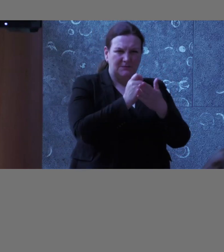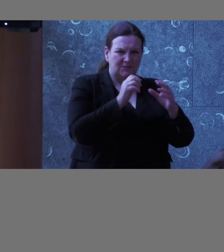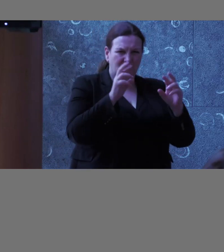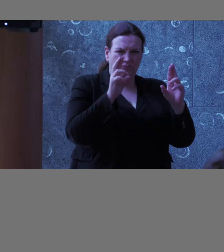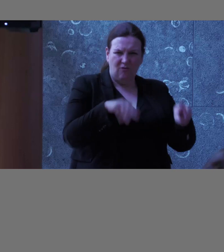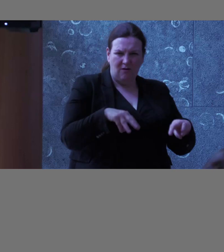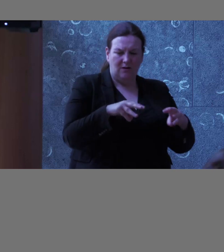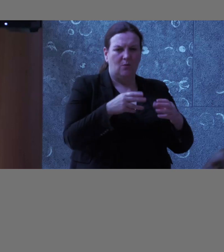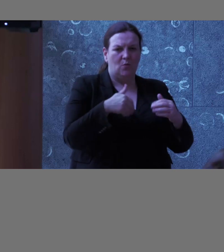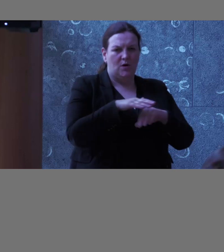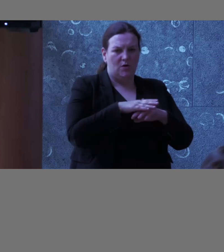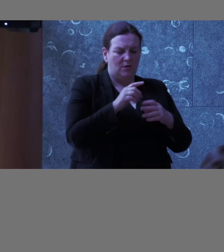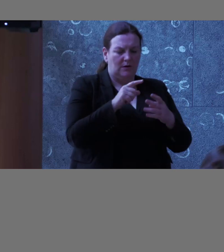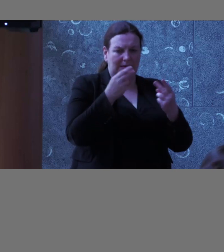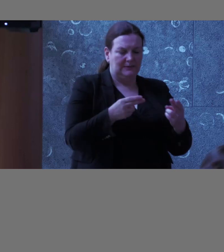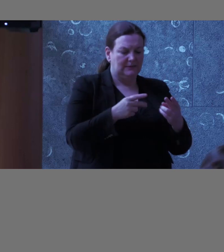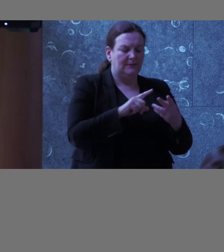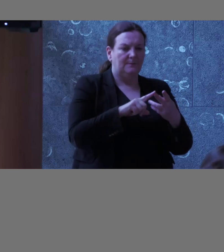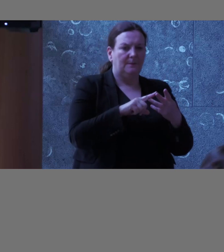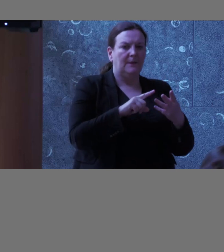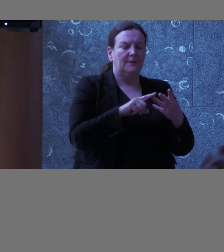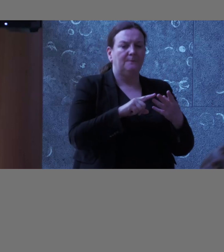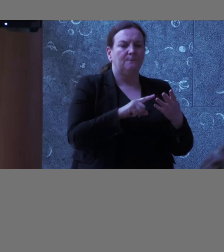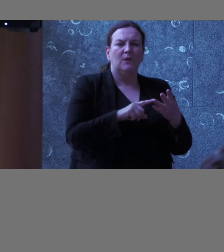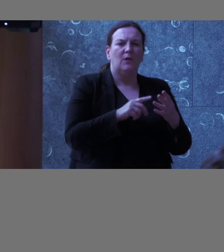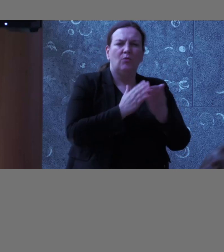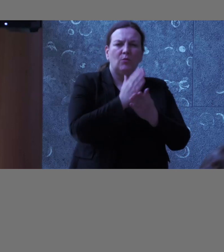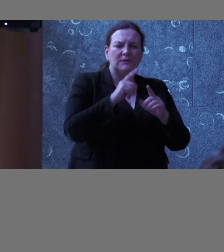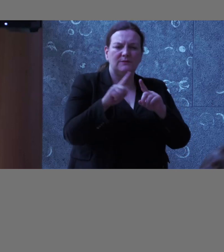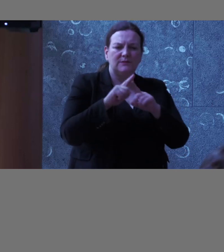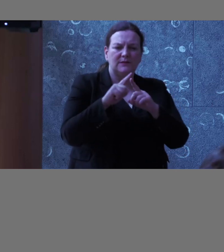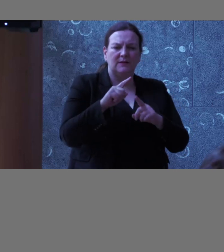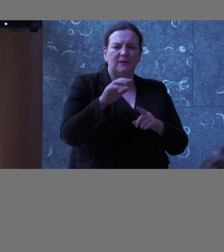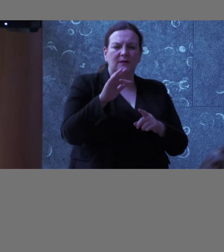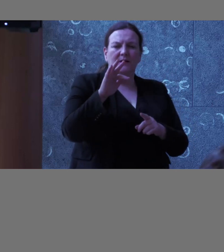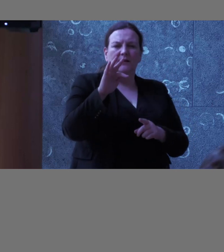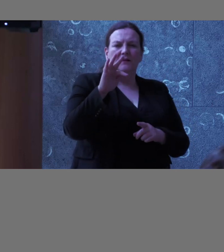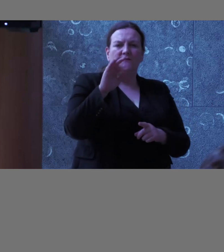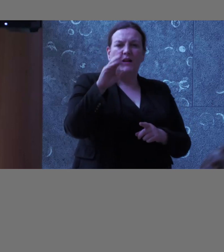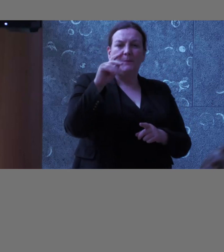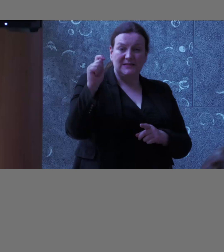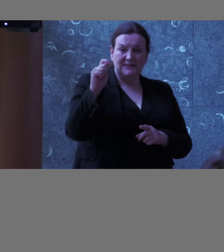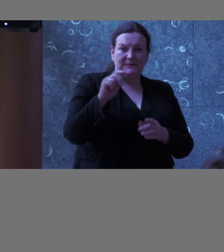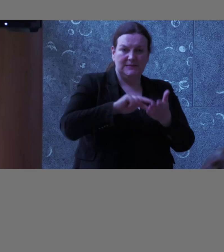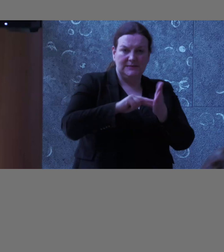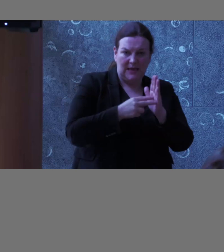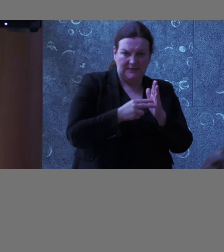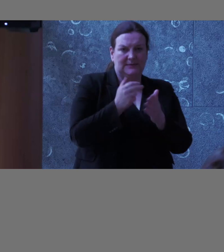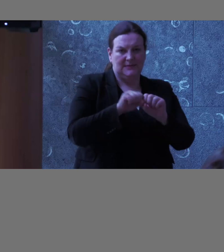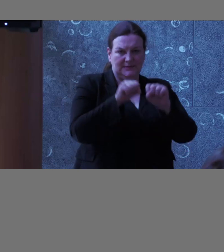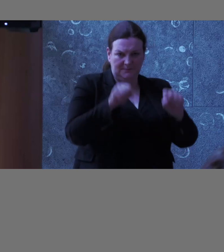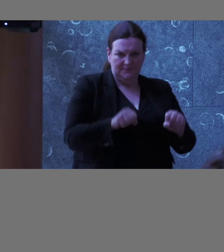and then from there, we created, through Figma design systems, and code building blocks, we've put them in place,